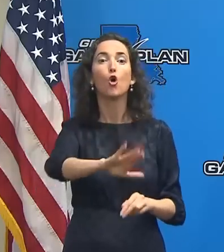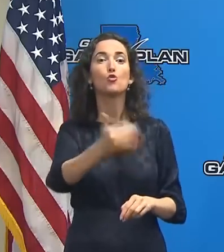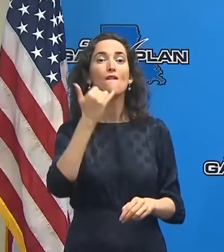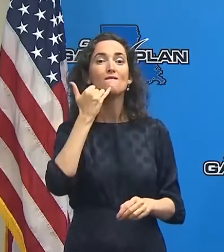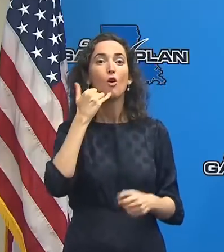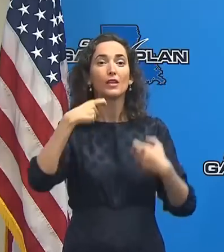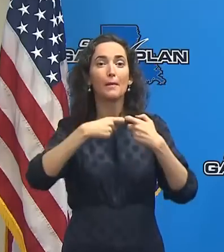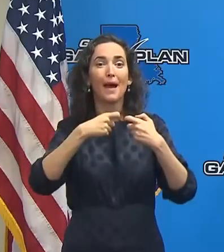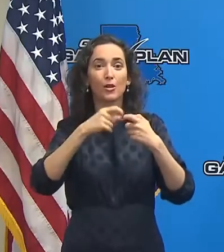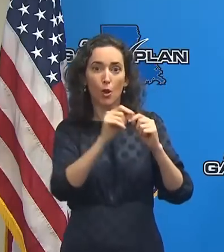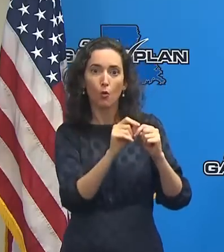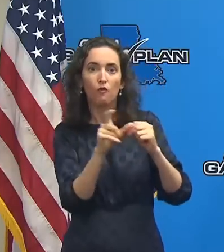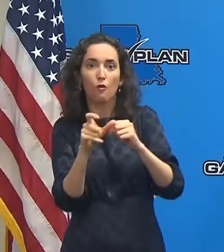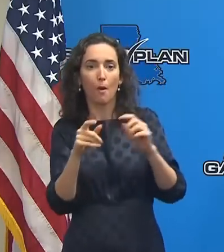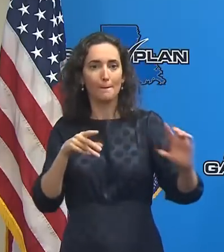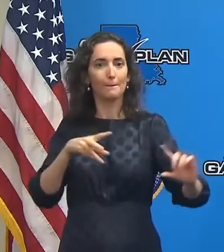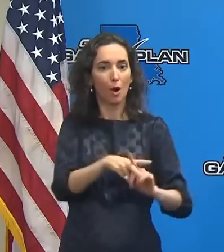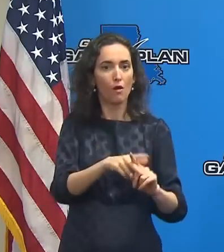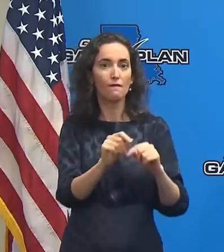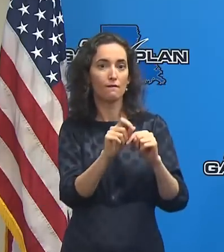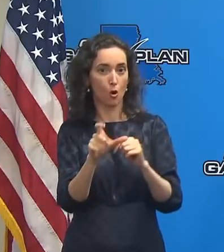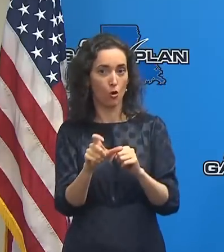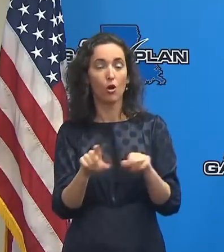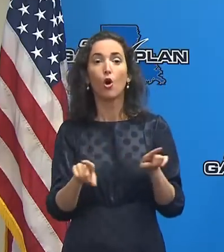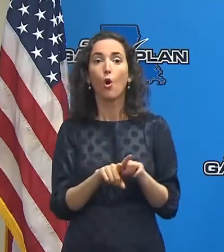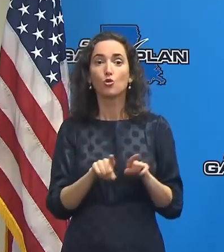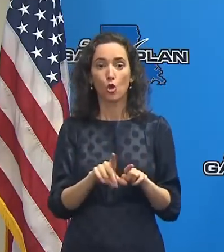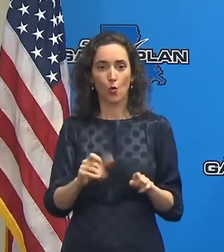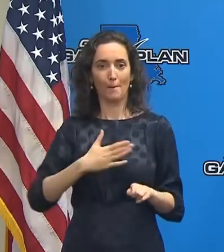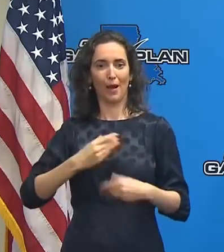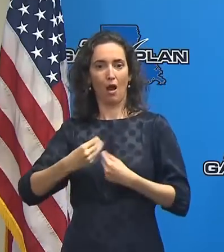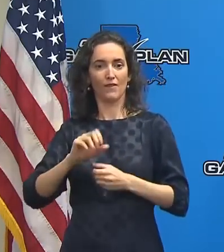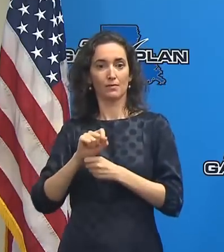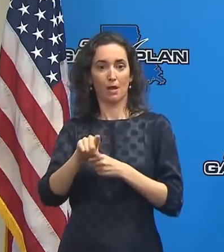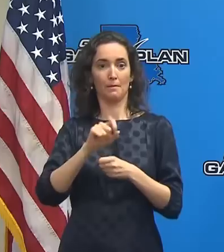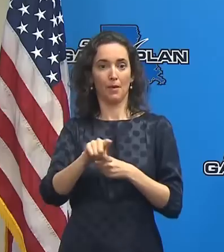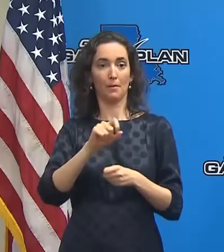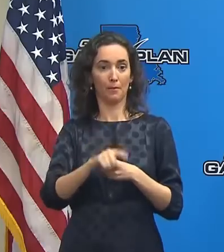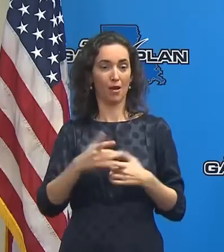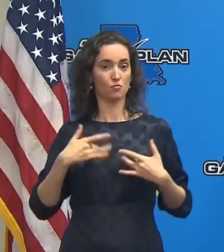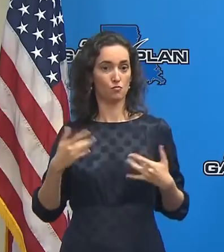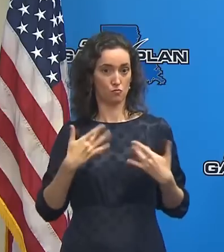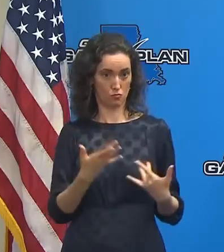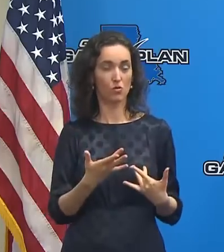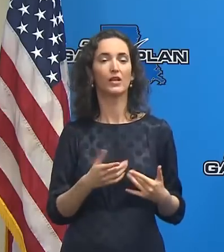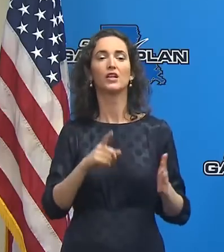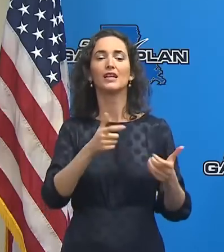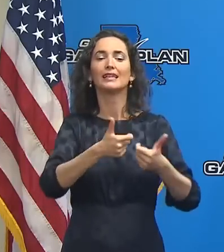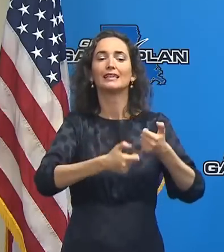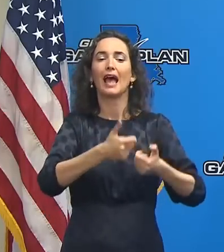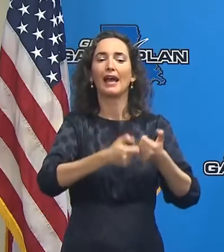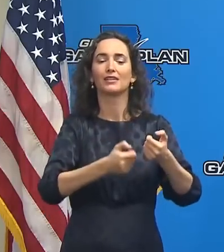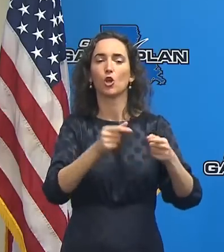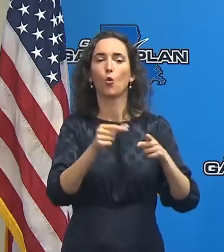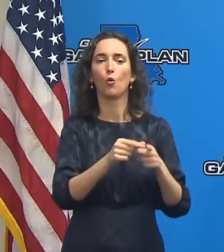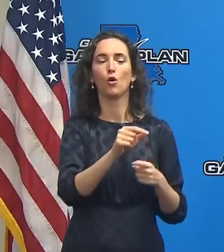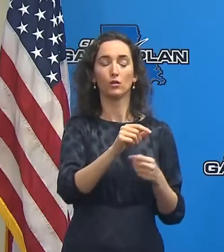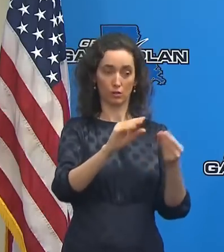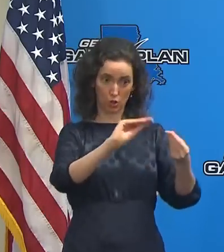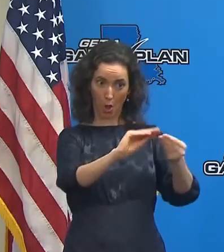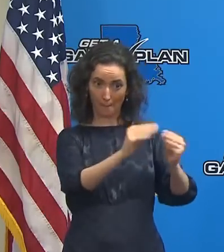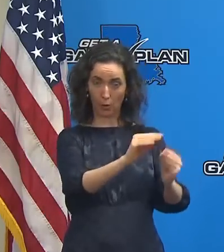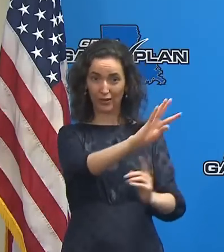And if you want to sign up for updates from my office, you can text IDA. You can text IDA to